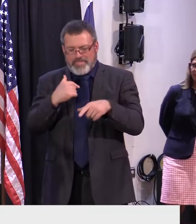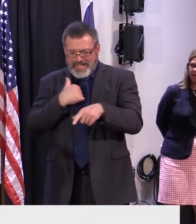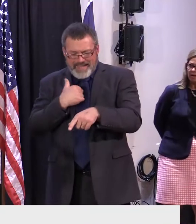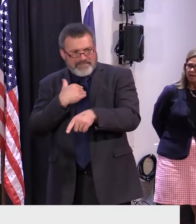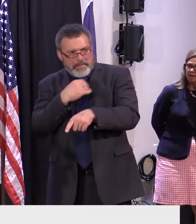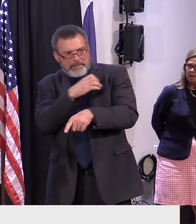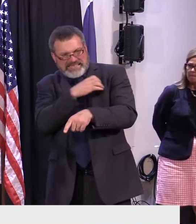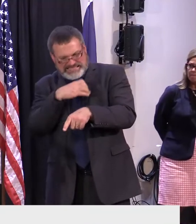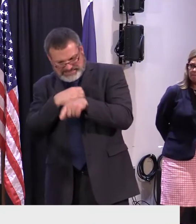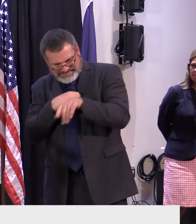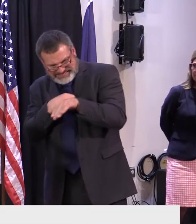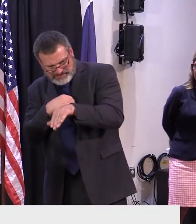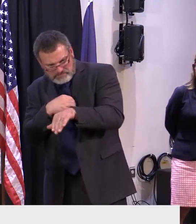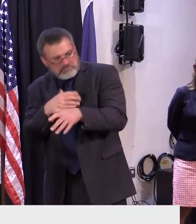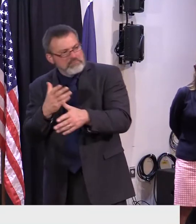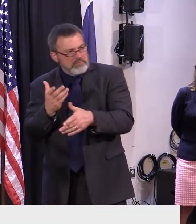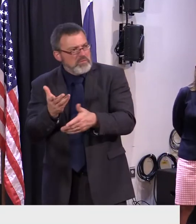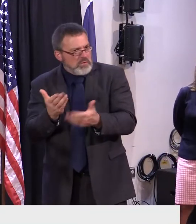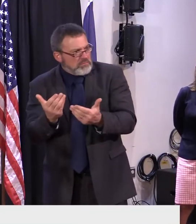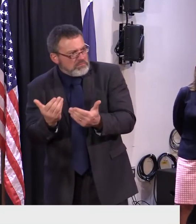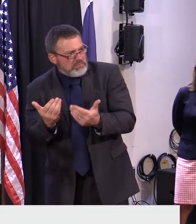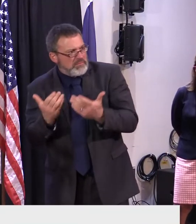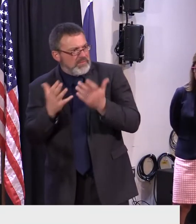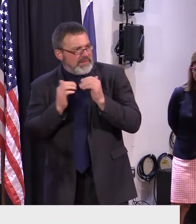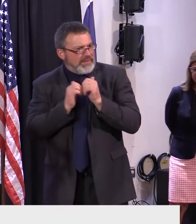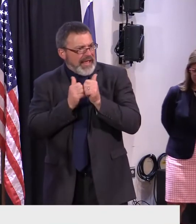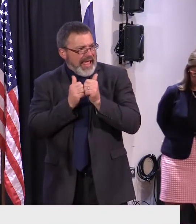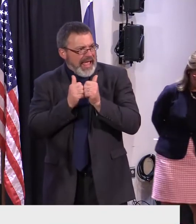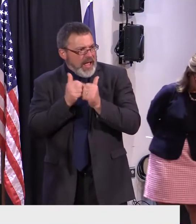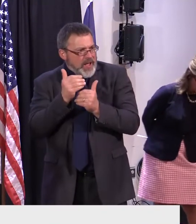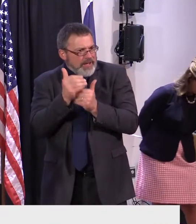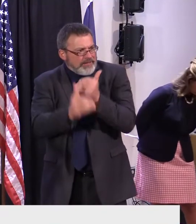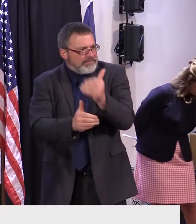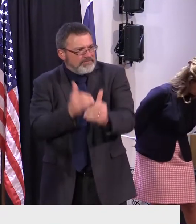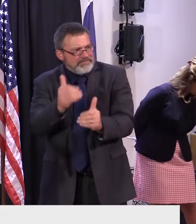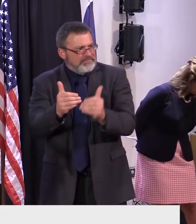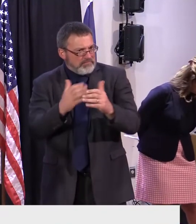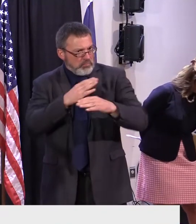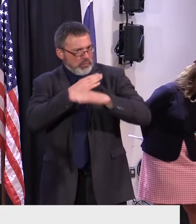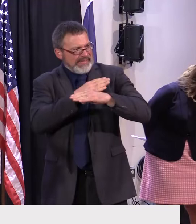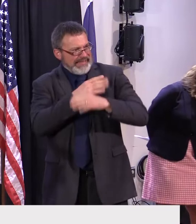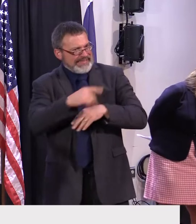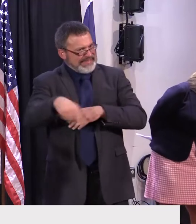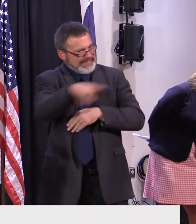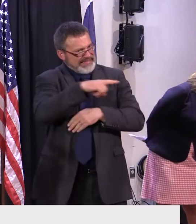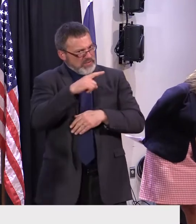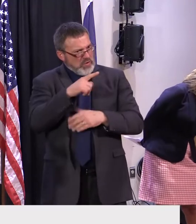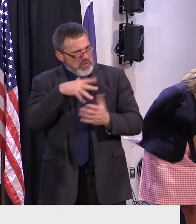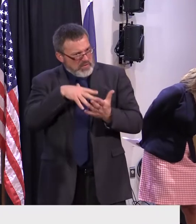comment further on how we're going to protect the most vulnerable when this money does run out.